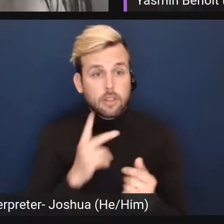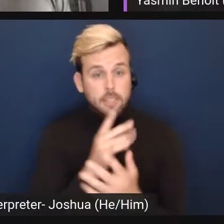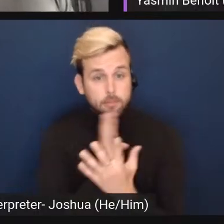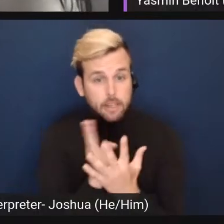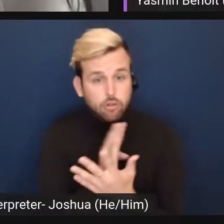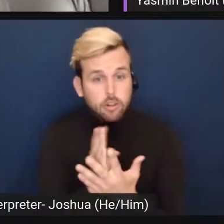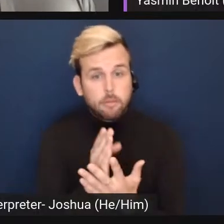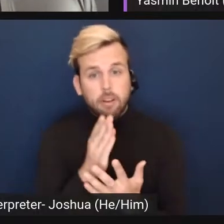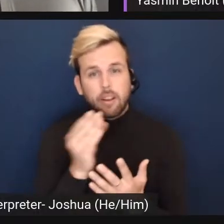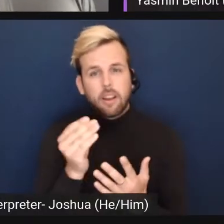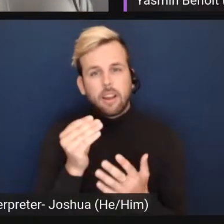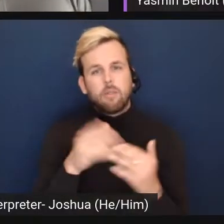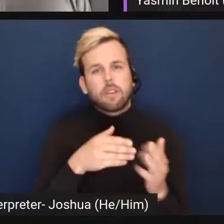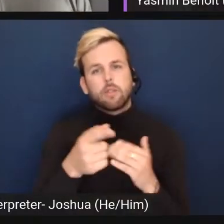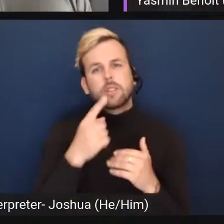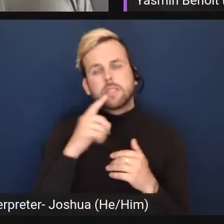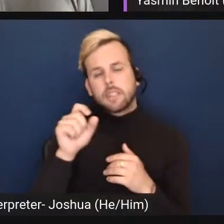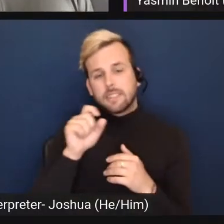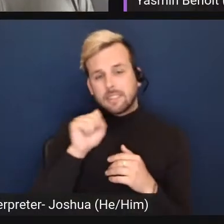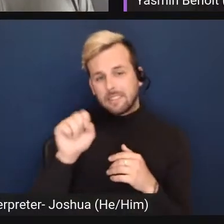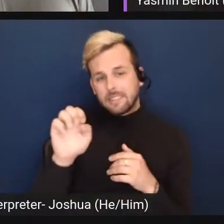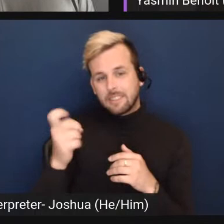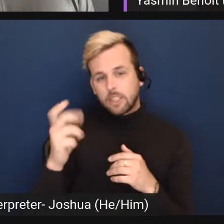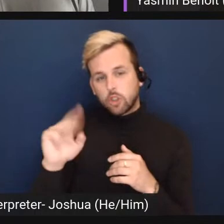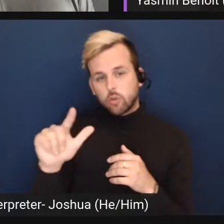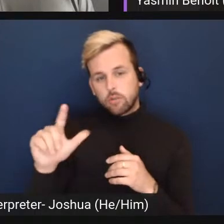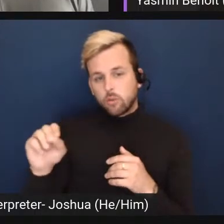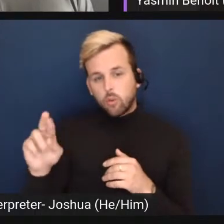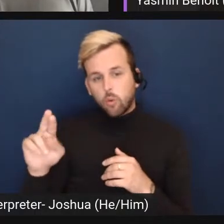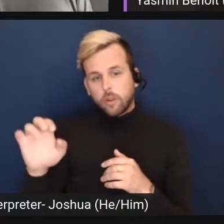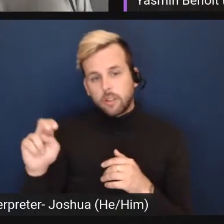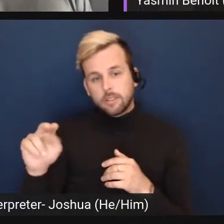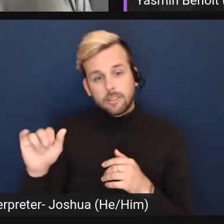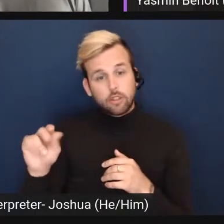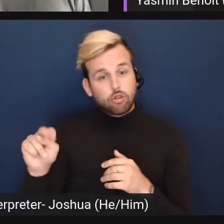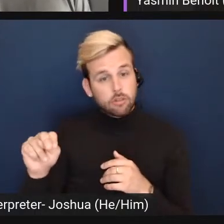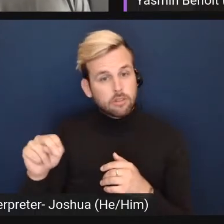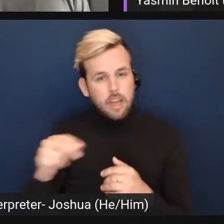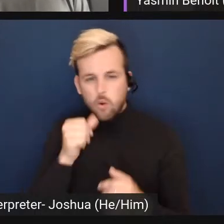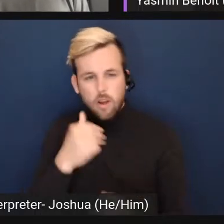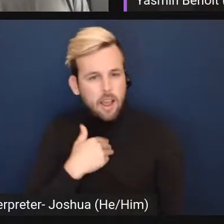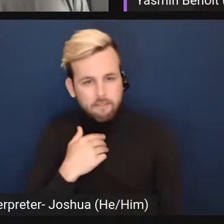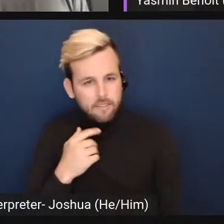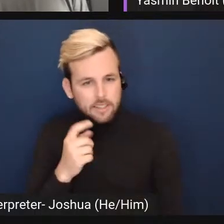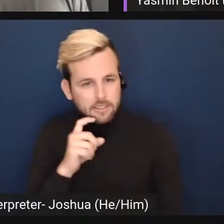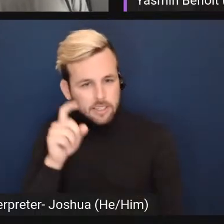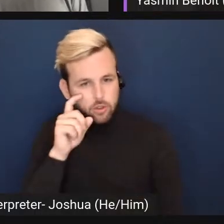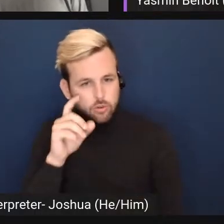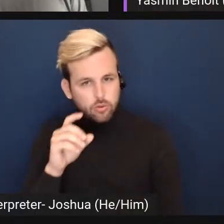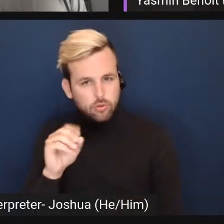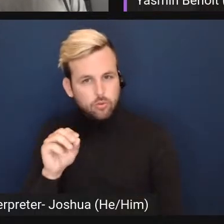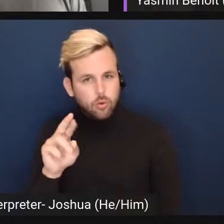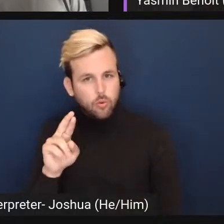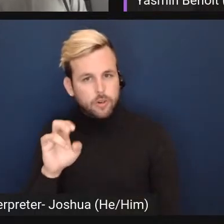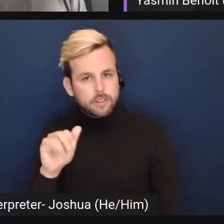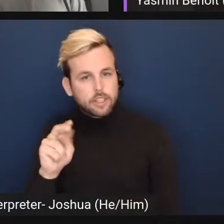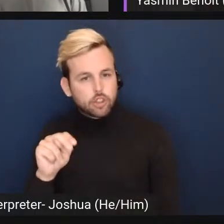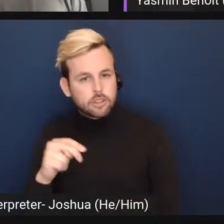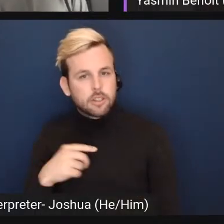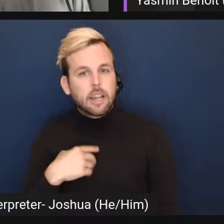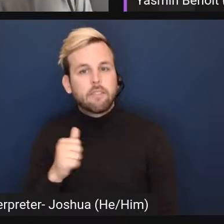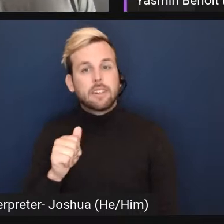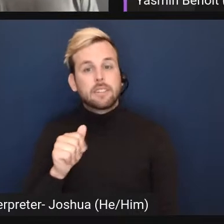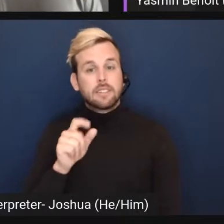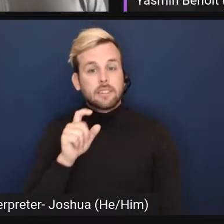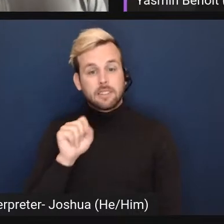is, although even when you say sexual orientation, like I've always said, like that I personally, I don't have a sexual orientation. I have a sexuality that isn't oriented